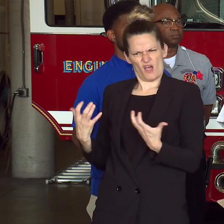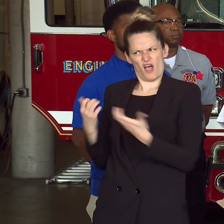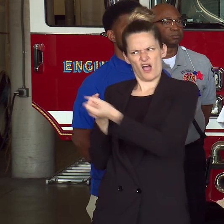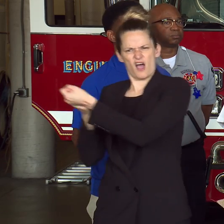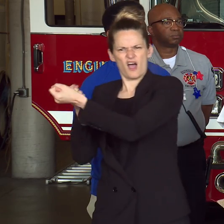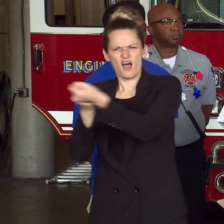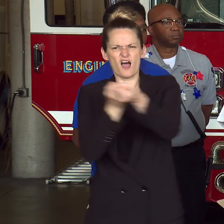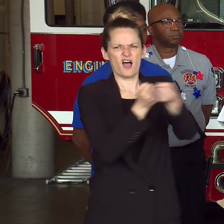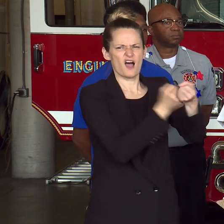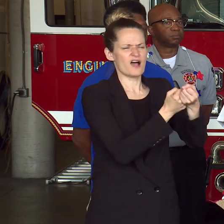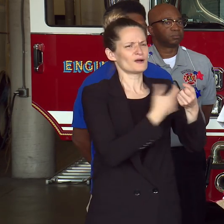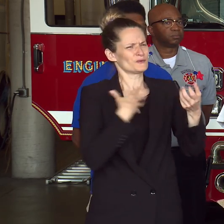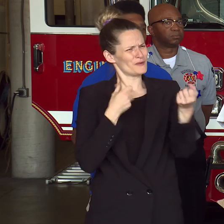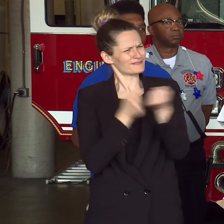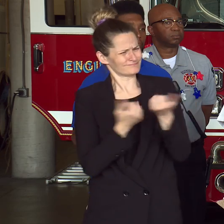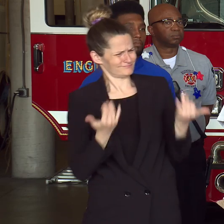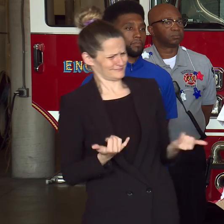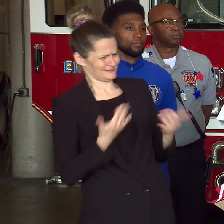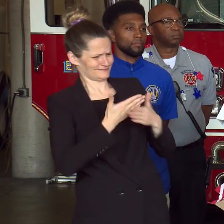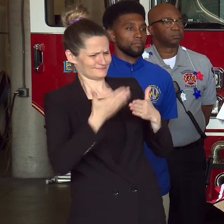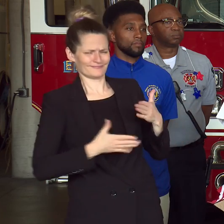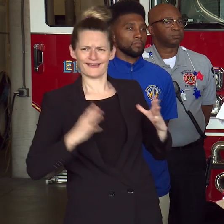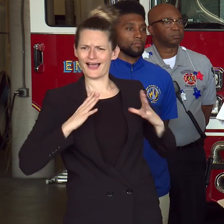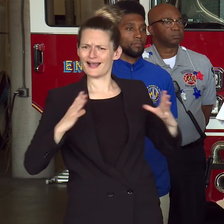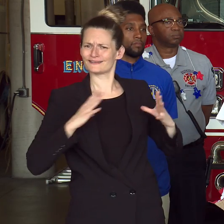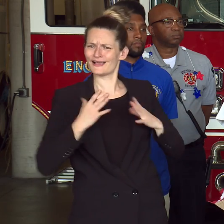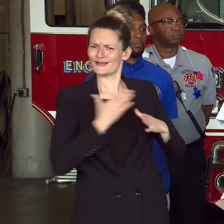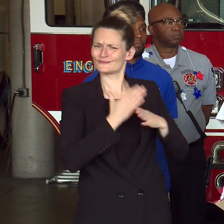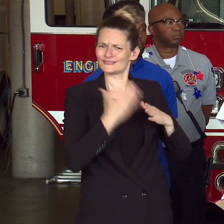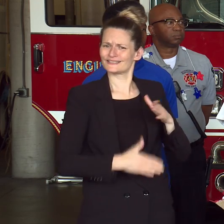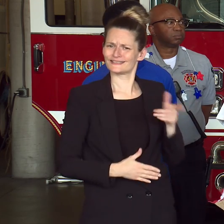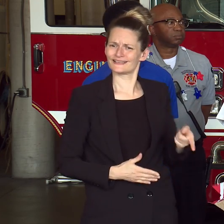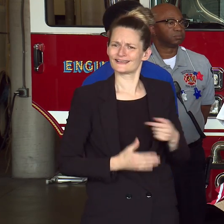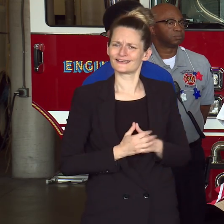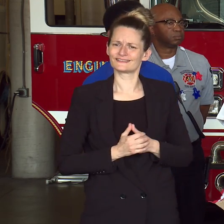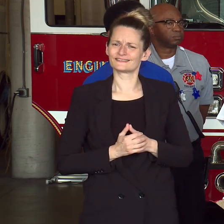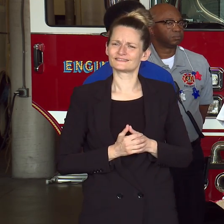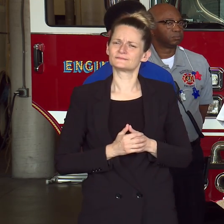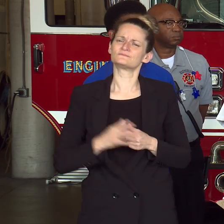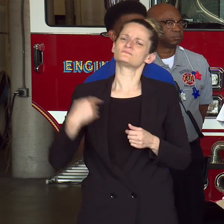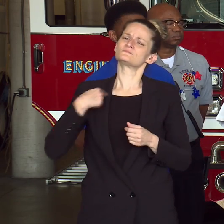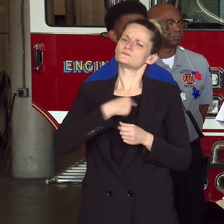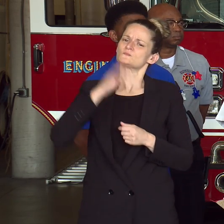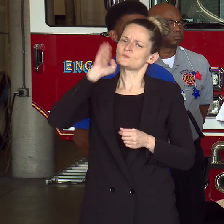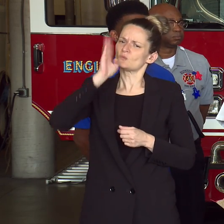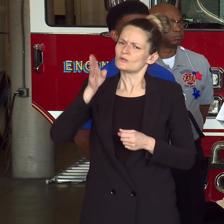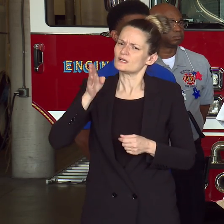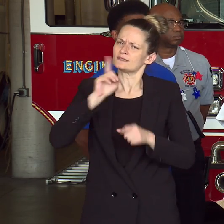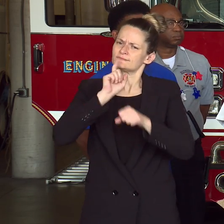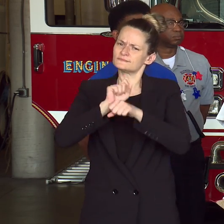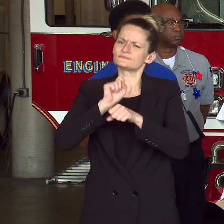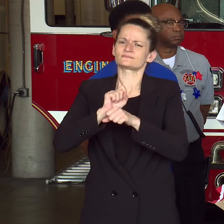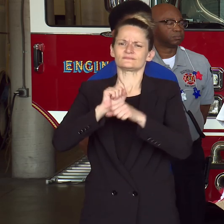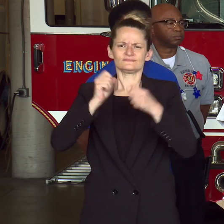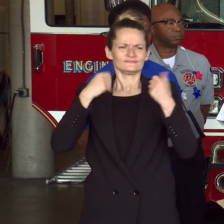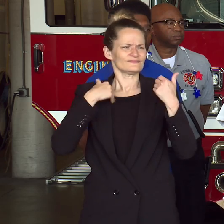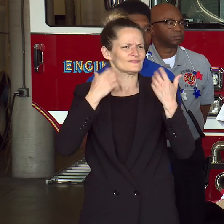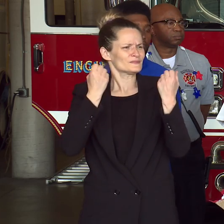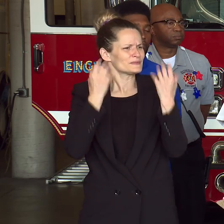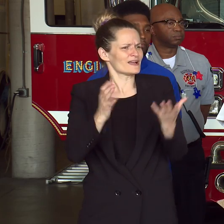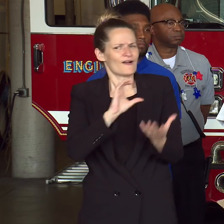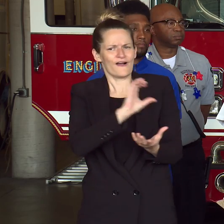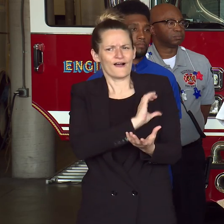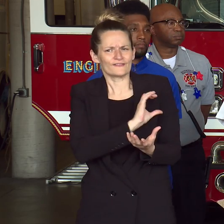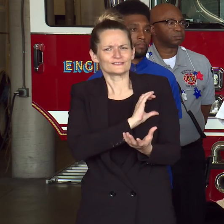high-profile events like July 4th activities. We will have enhanced deployment downtown in our harbor area as well as